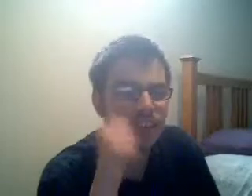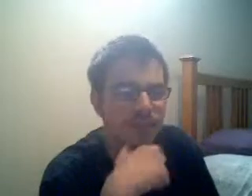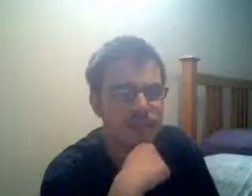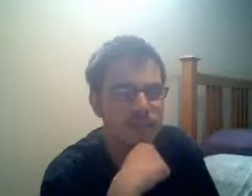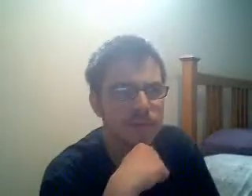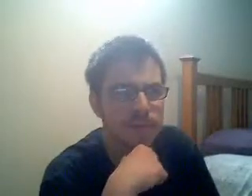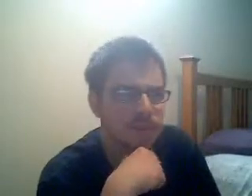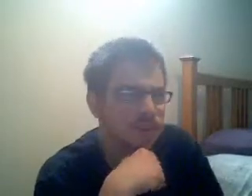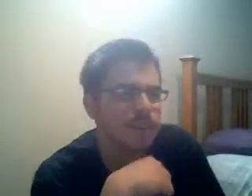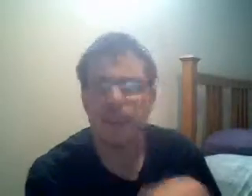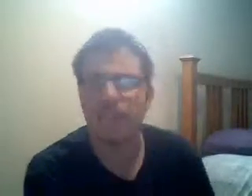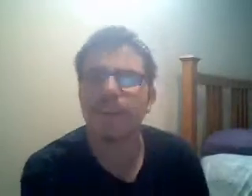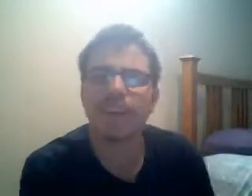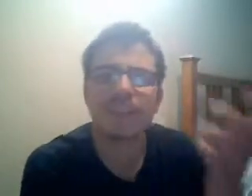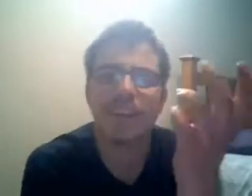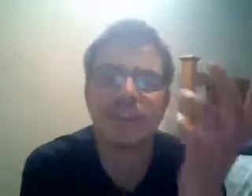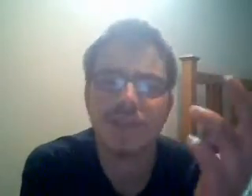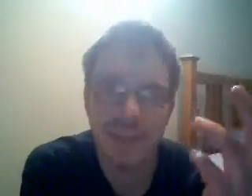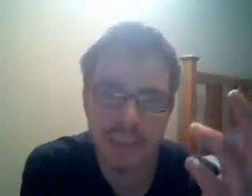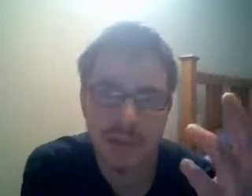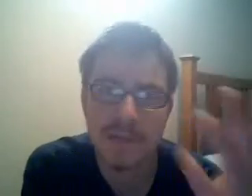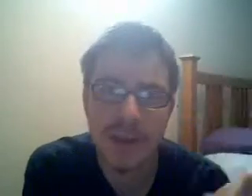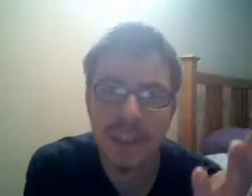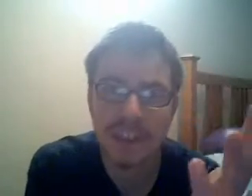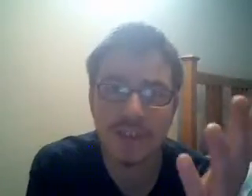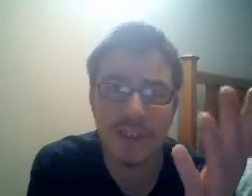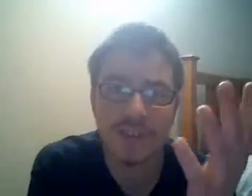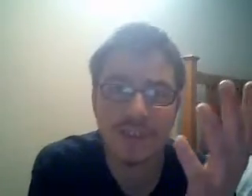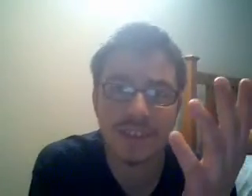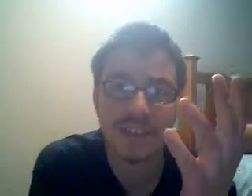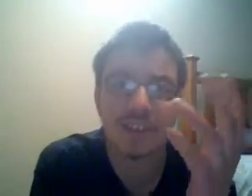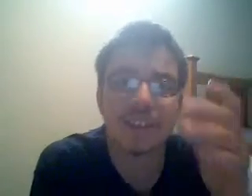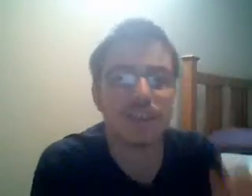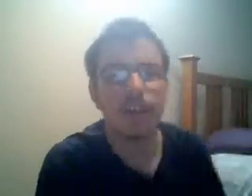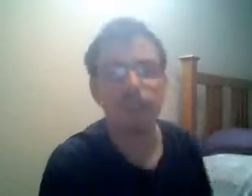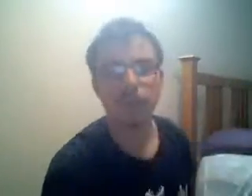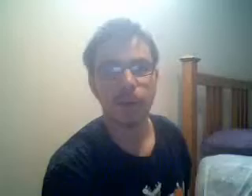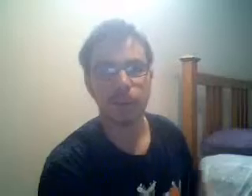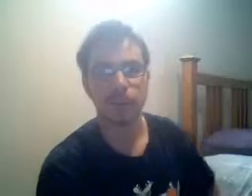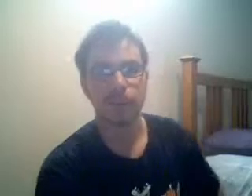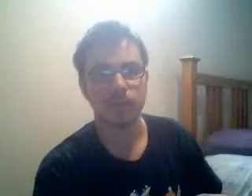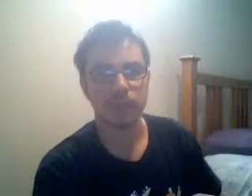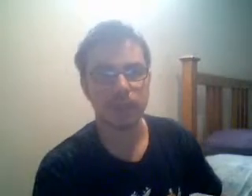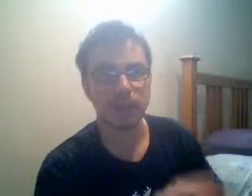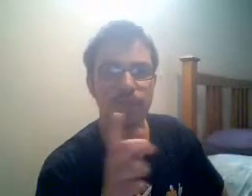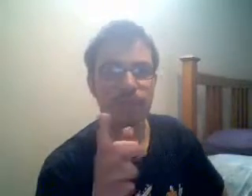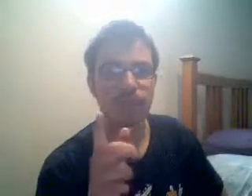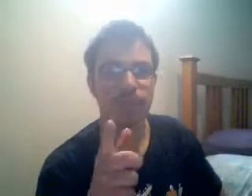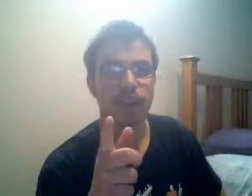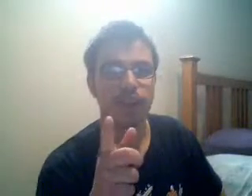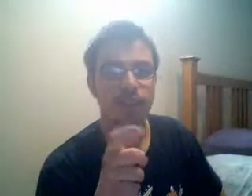And maybe possibly... I'll let you back to Let's Play Minecraft. A very popular... Infinite game.